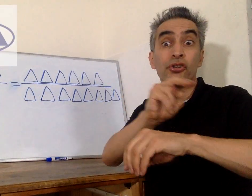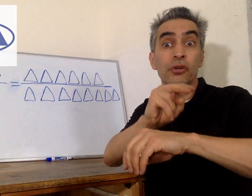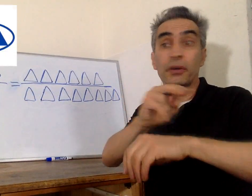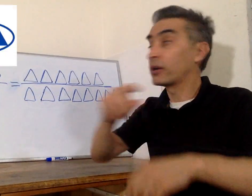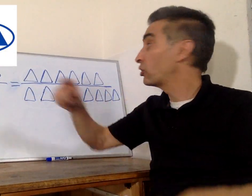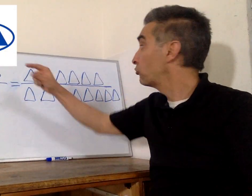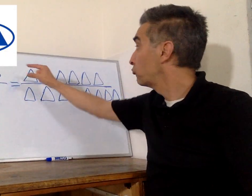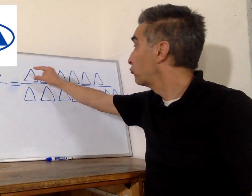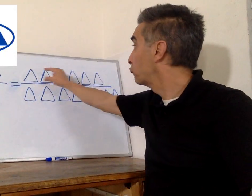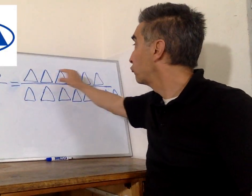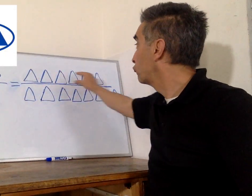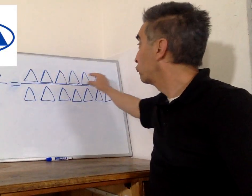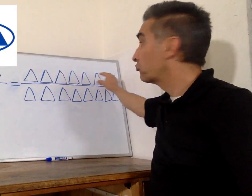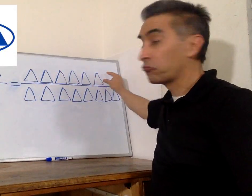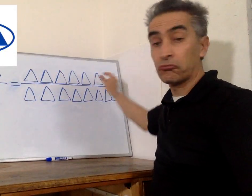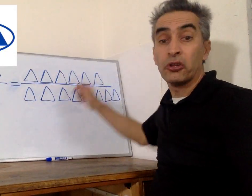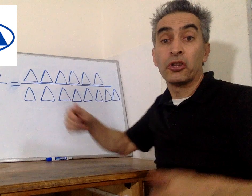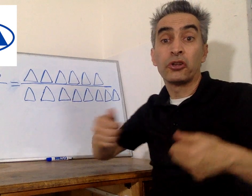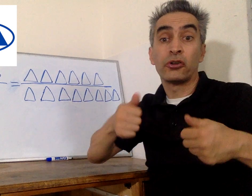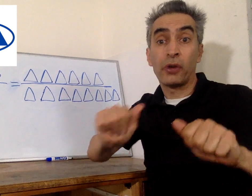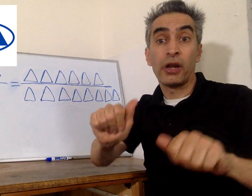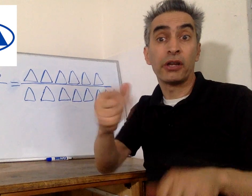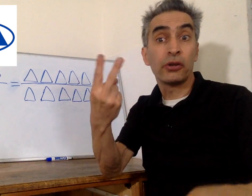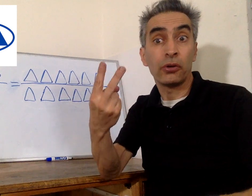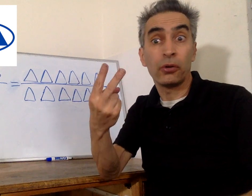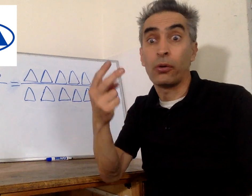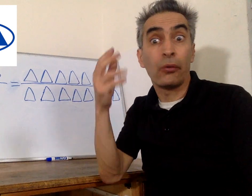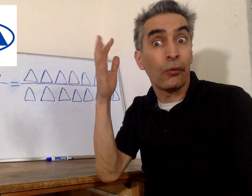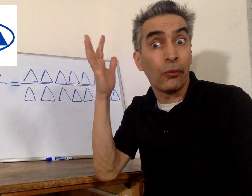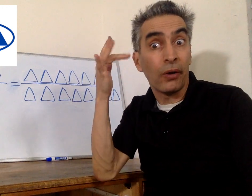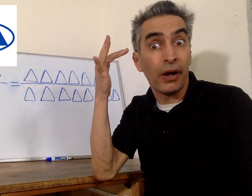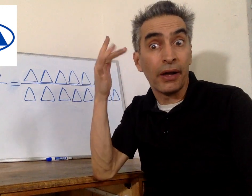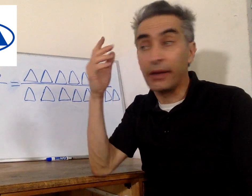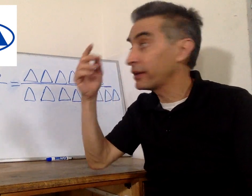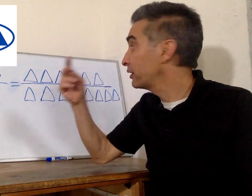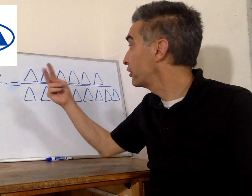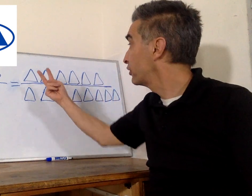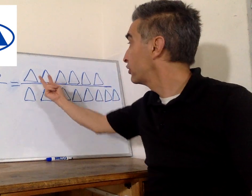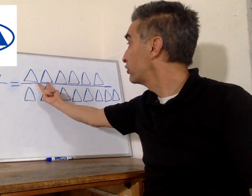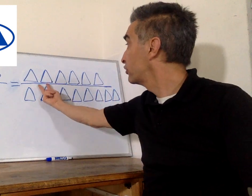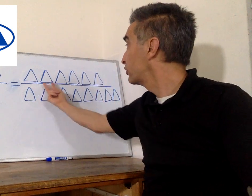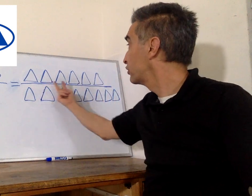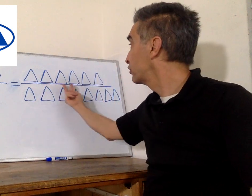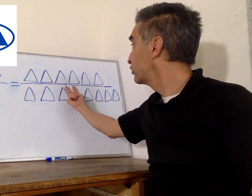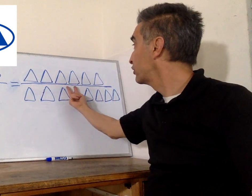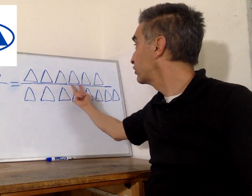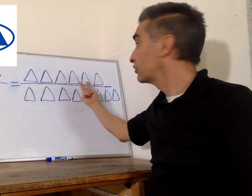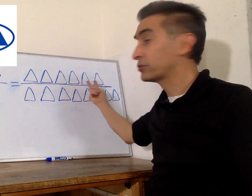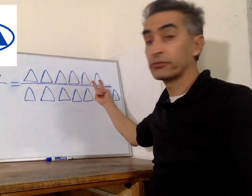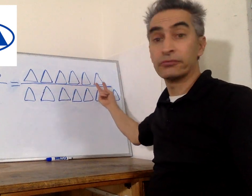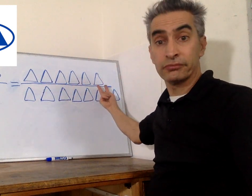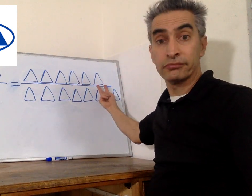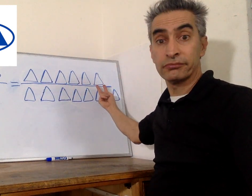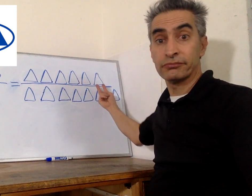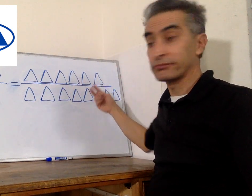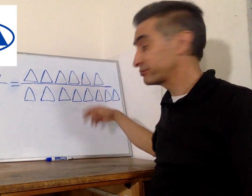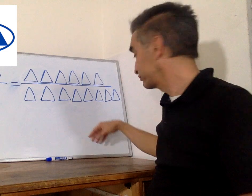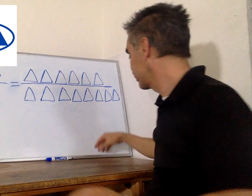Now, in the numerator, let's try two. Because there's groups of two in the